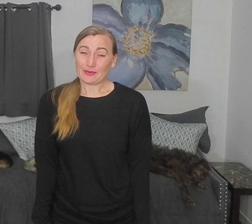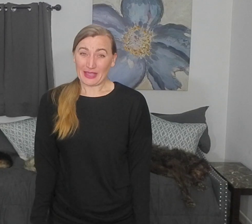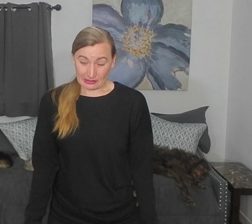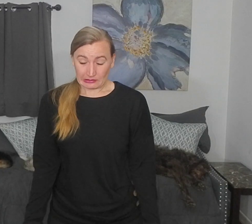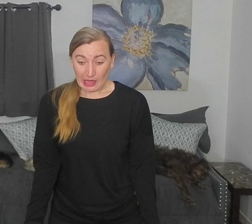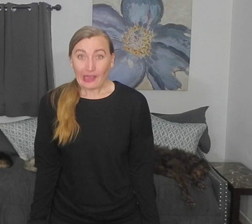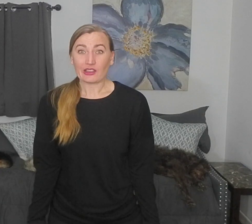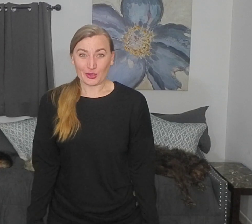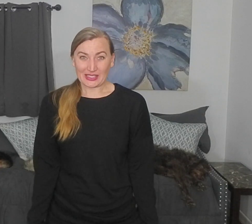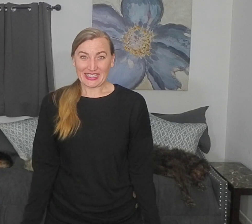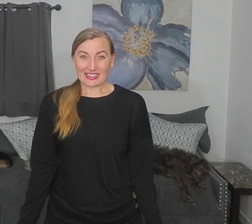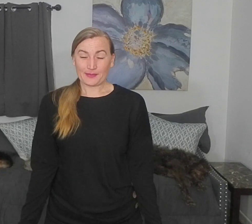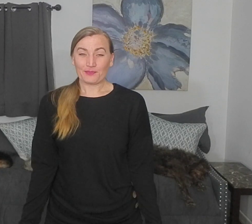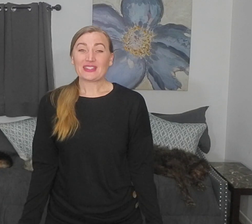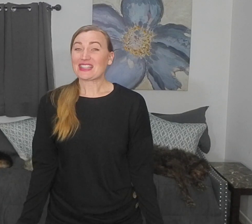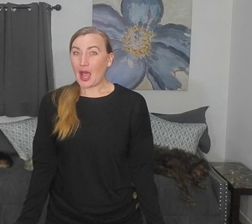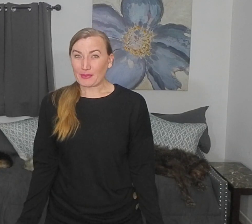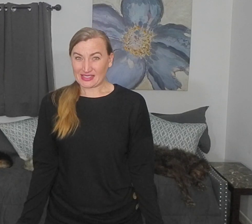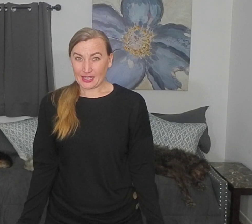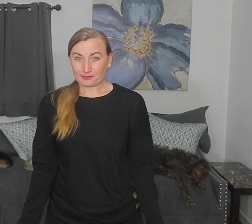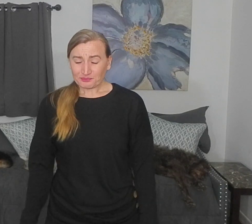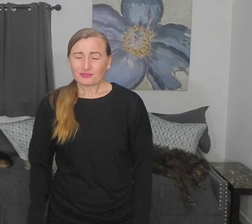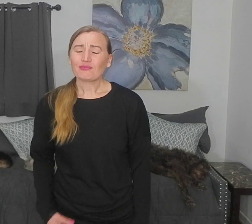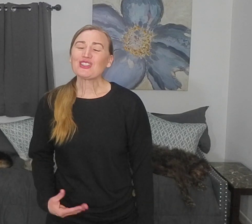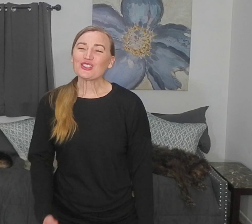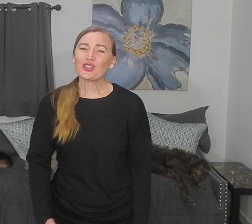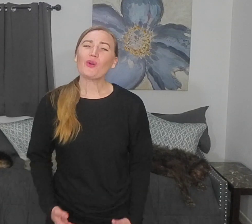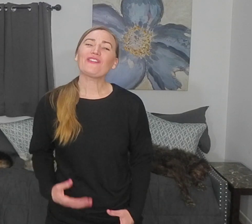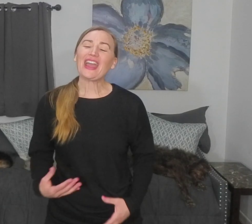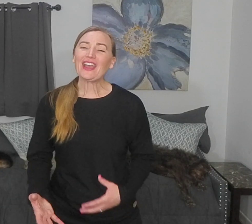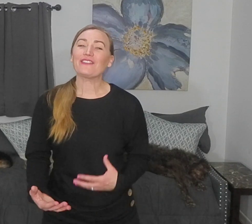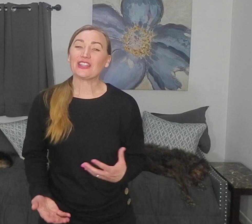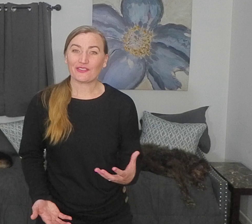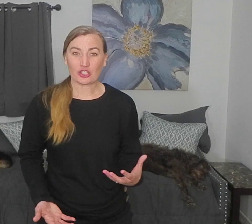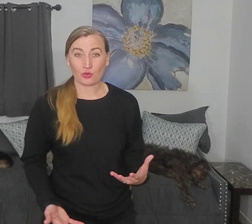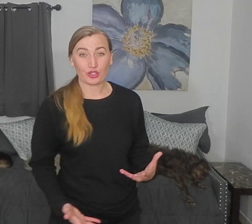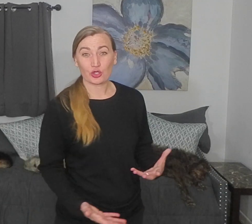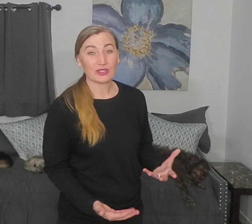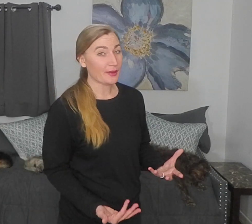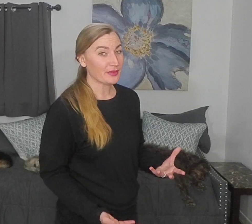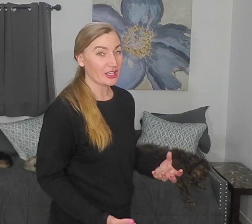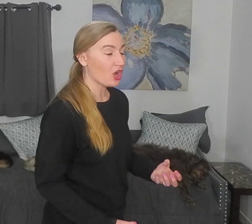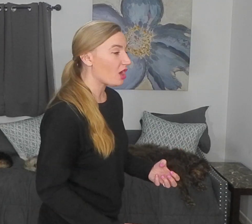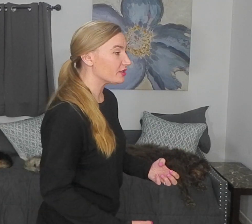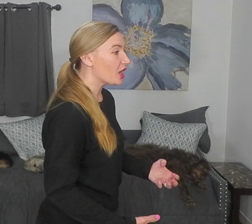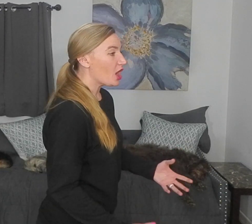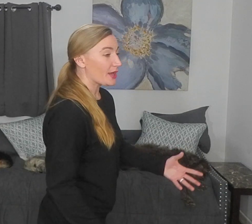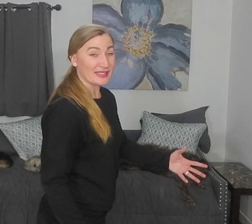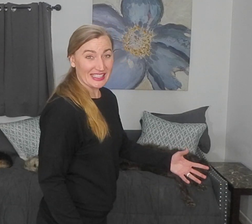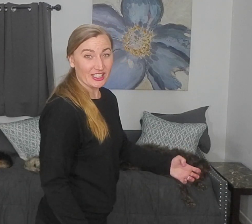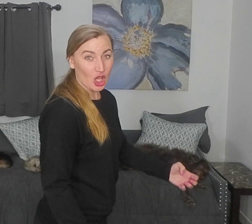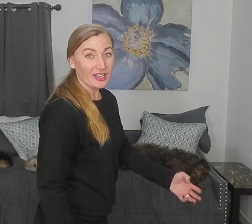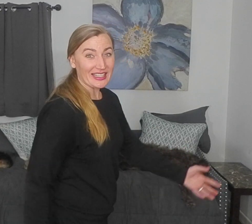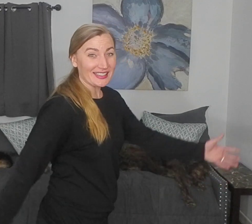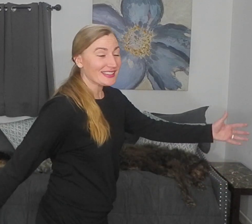lock those knees to compensate. So if I have individuals do something called seesaw knees,